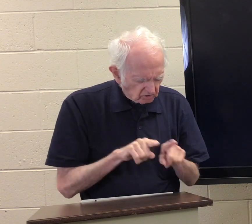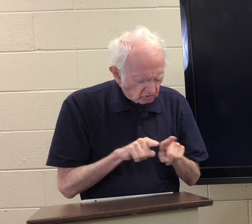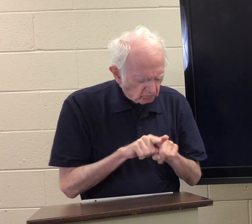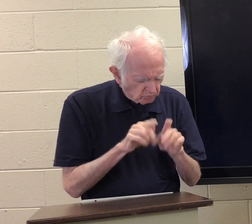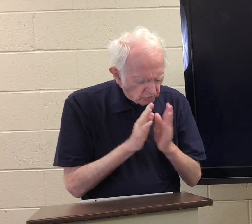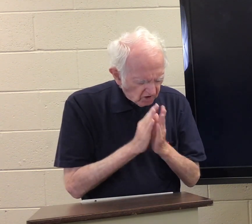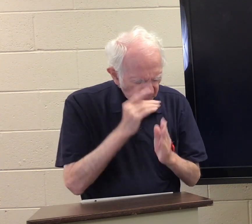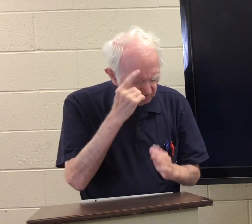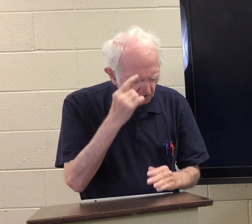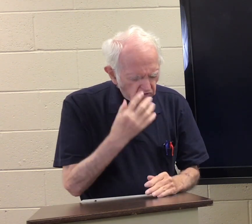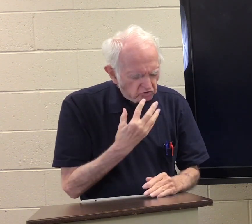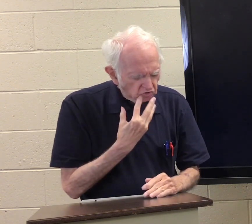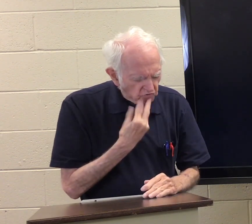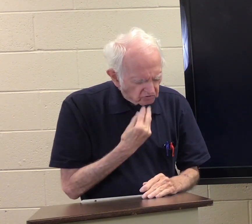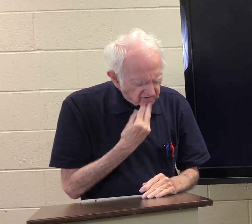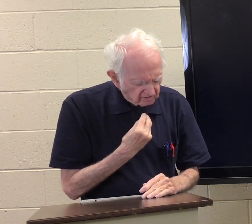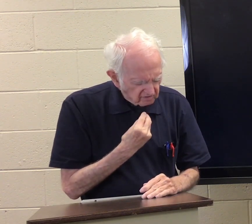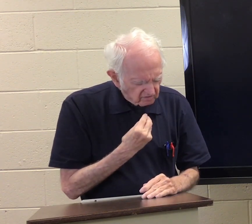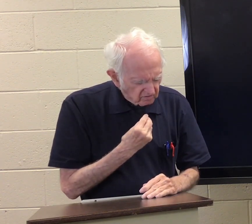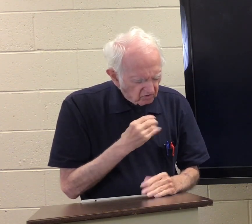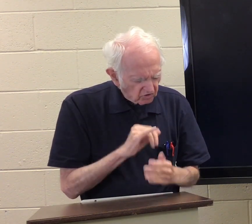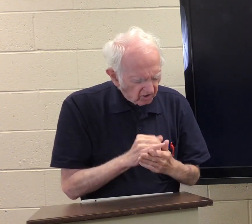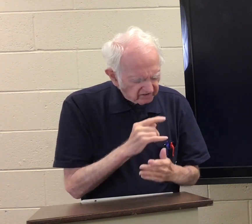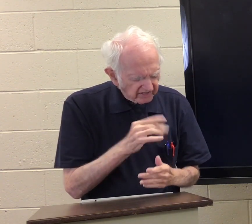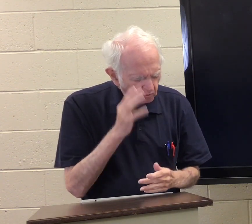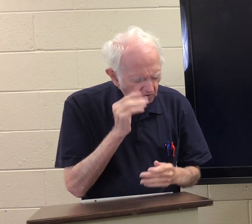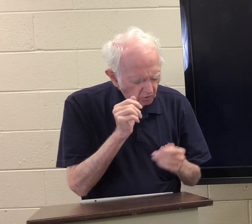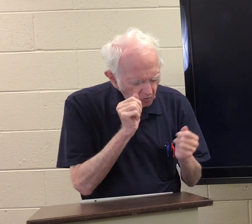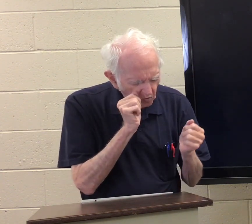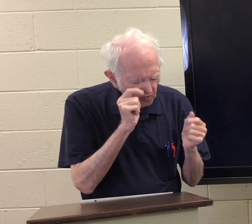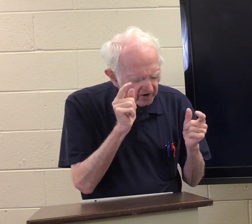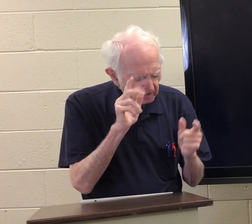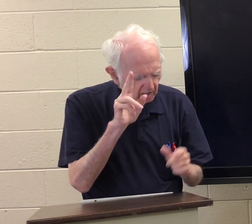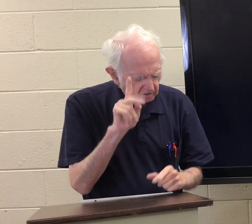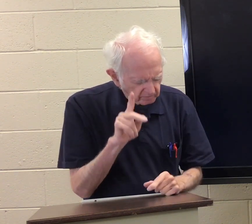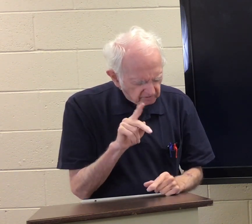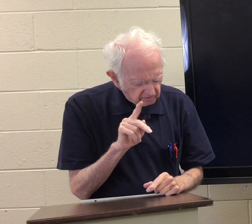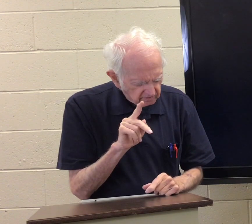We also pray for the Jews. That they will wake up.